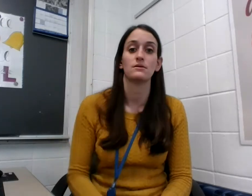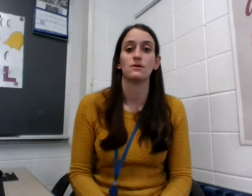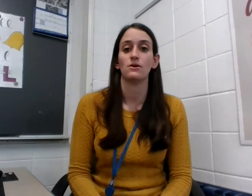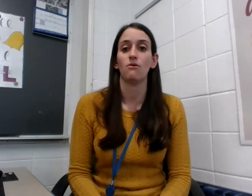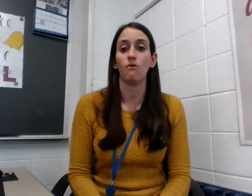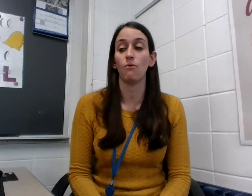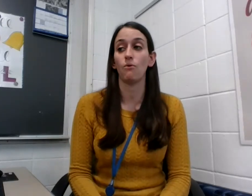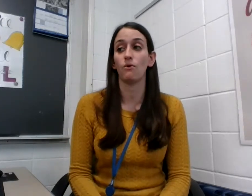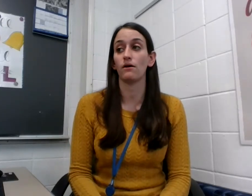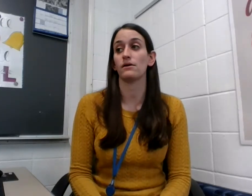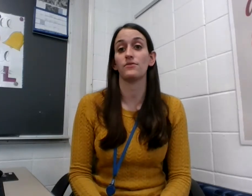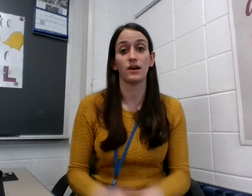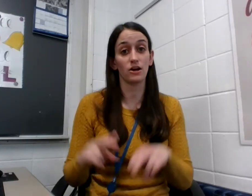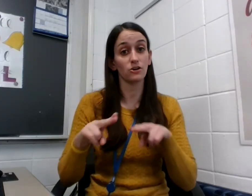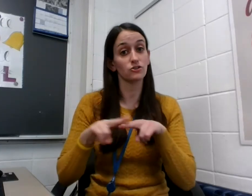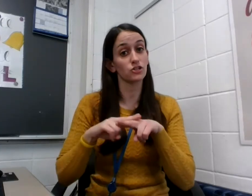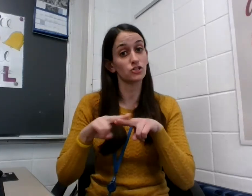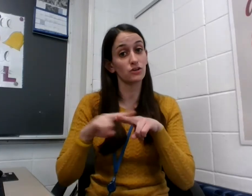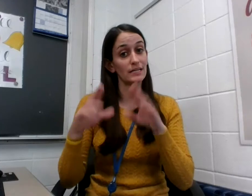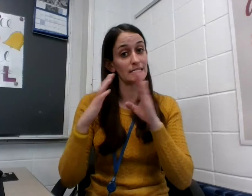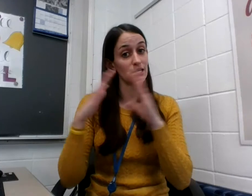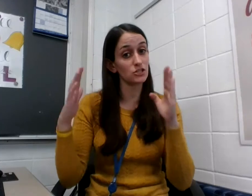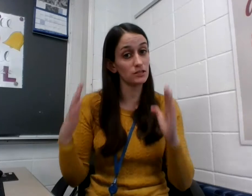or there's a train station.